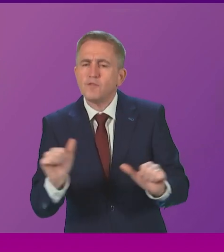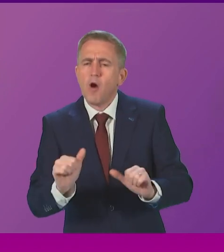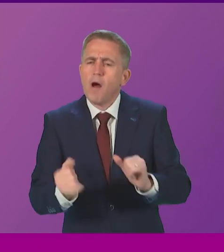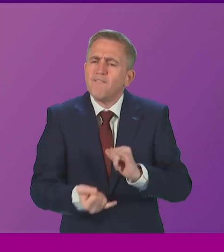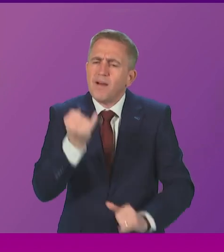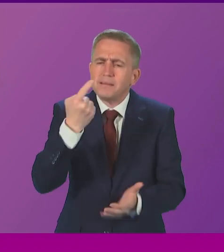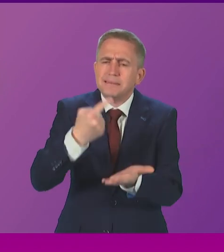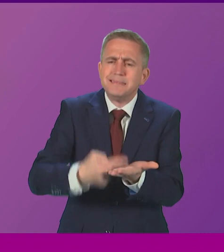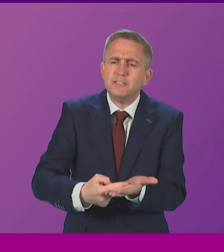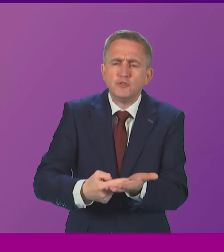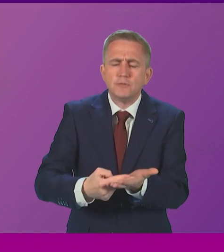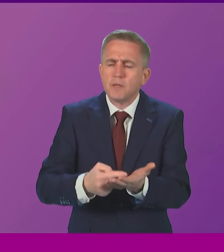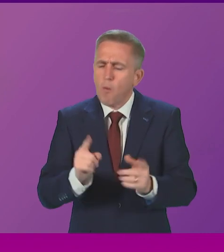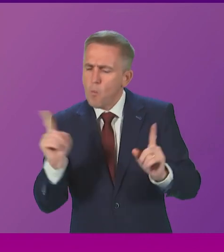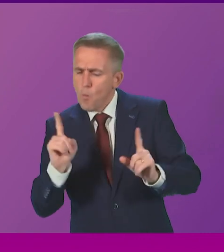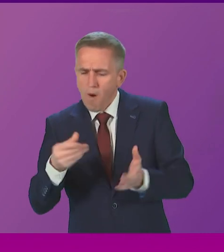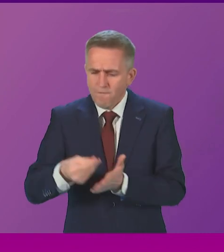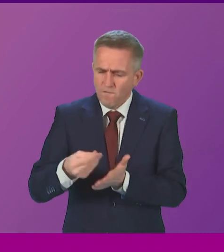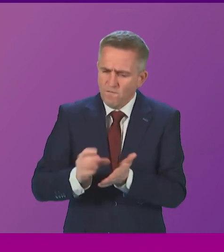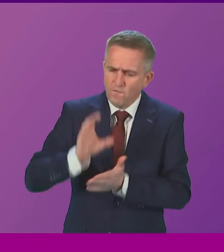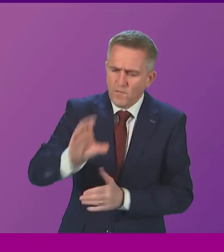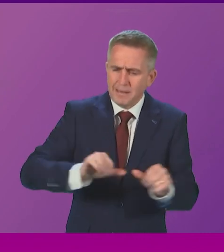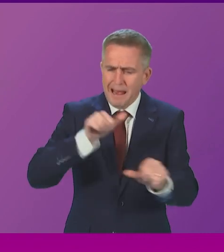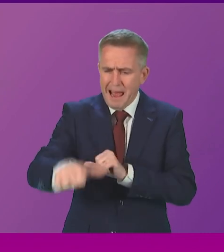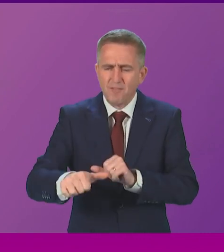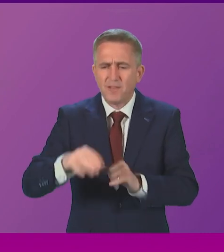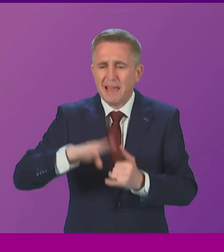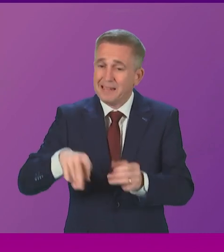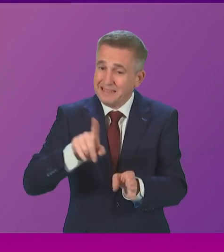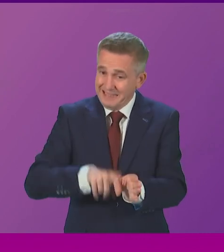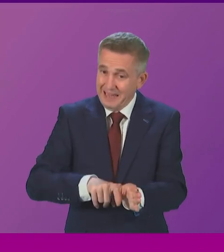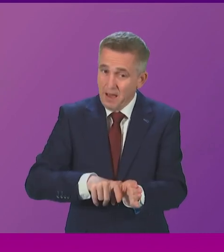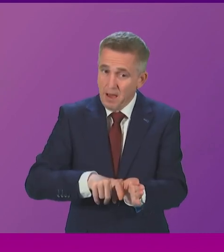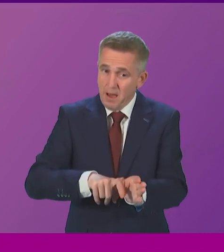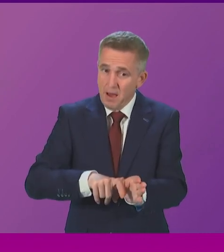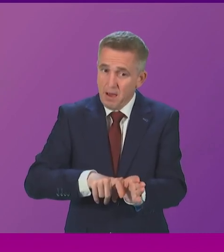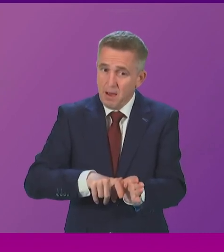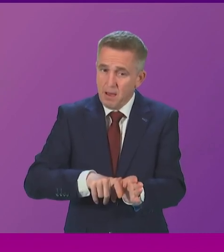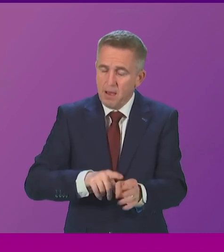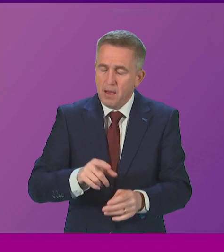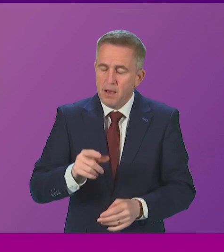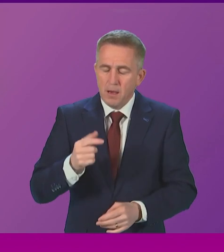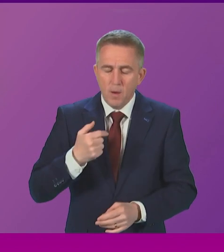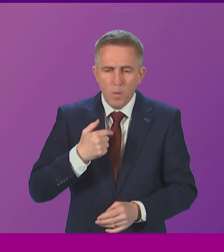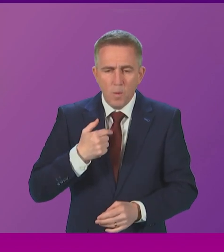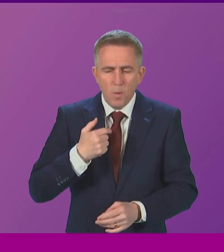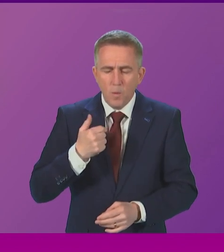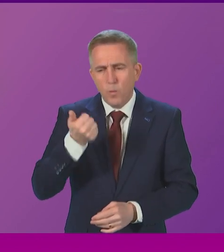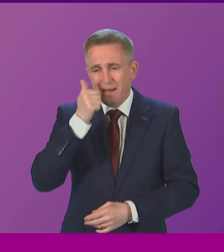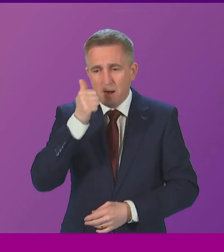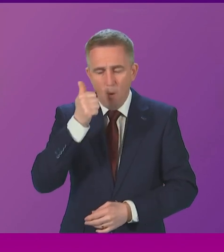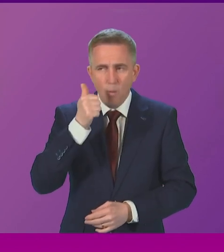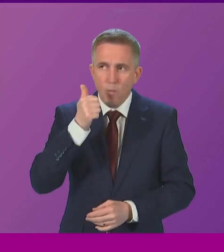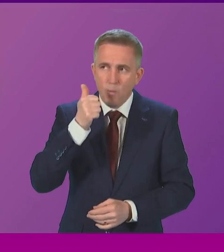respect of further funding beyond the end of the year. So no final decision has been taken in that regard. We recognise the